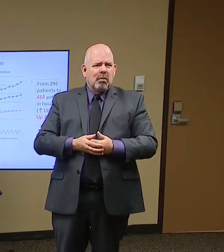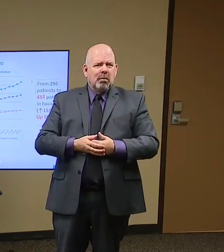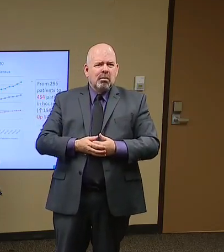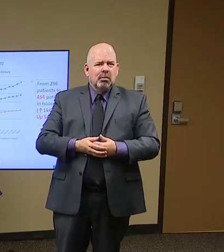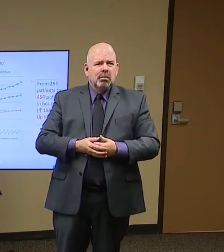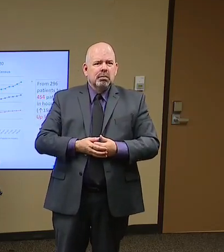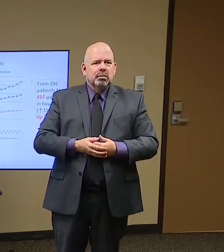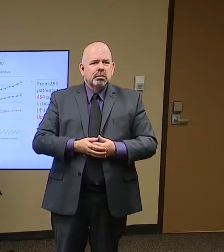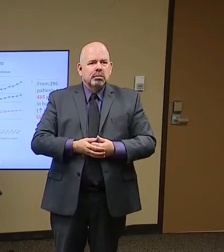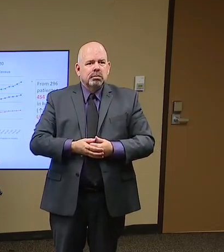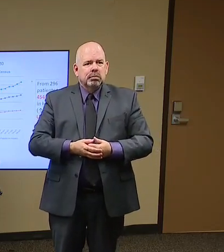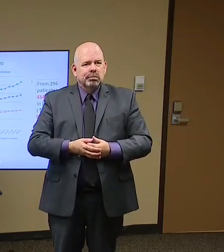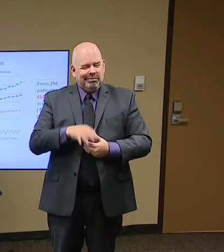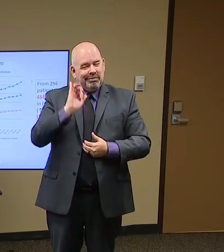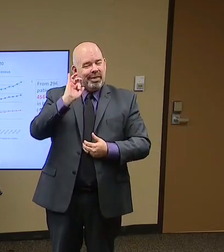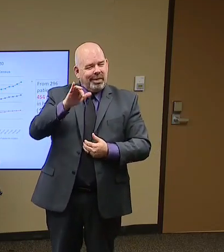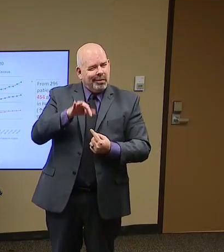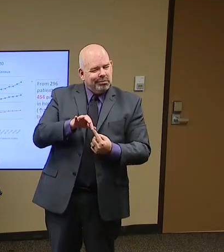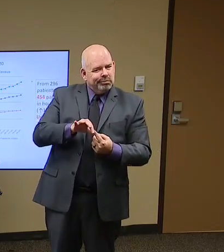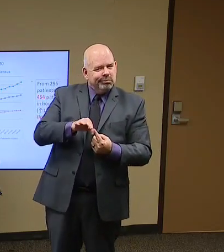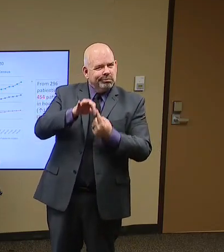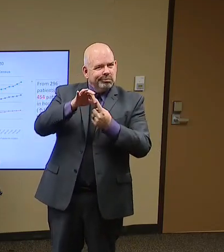indoor exercise?